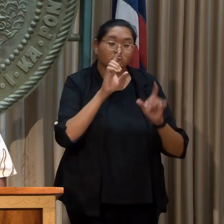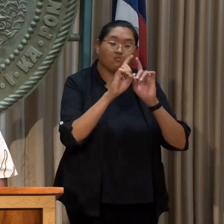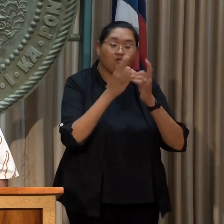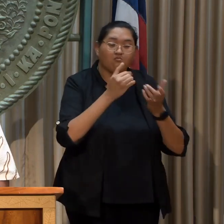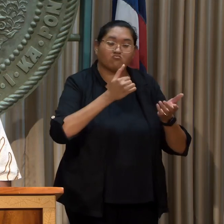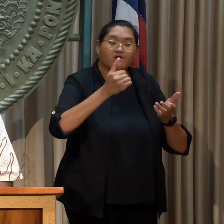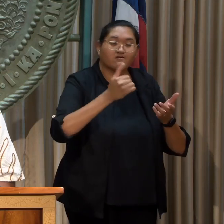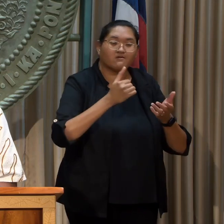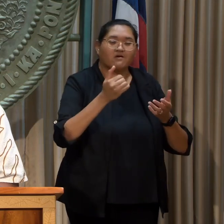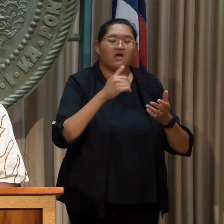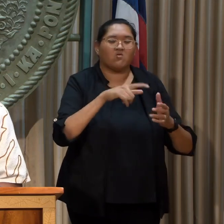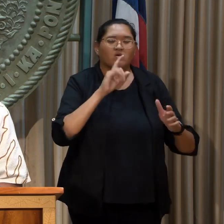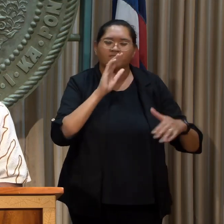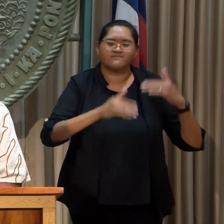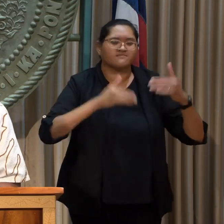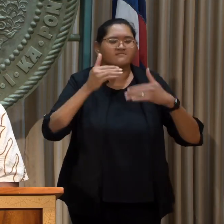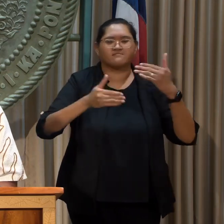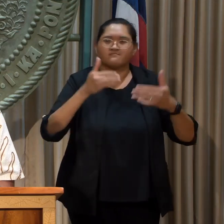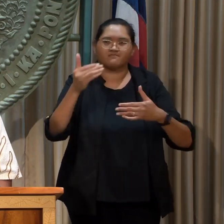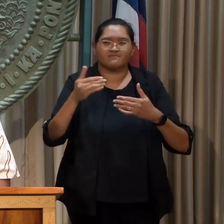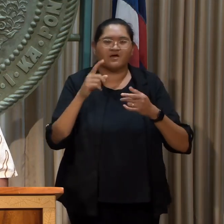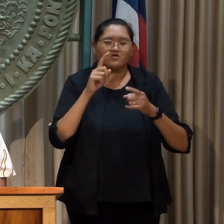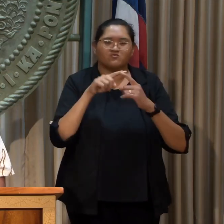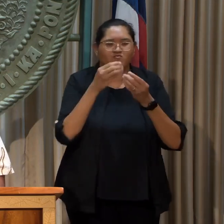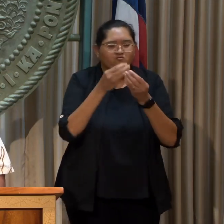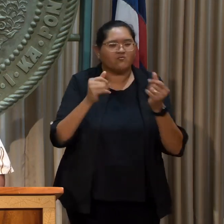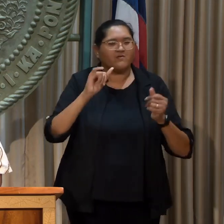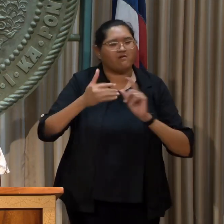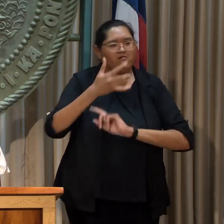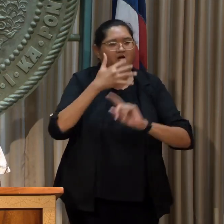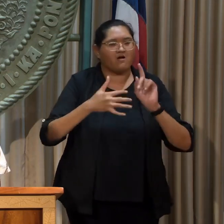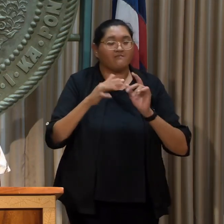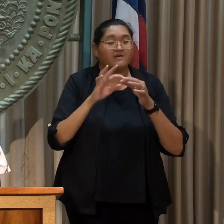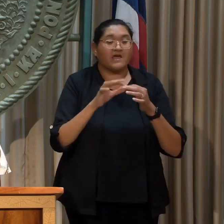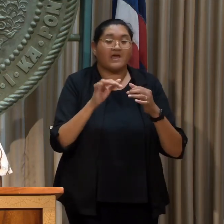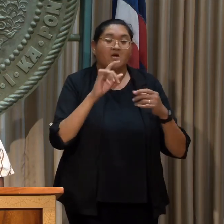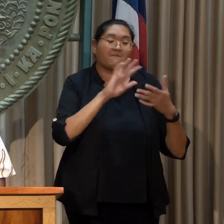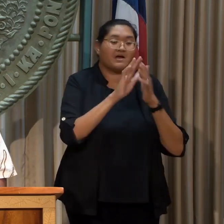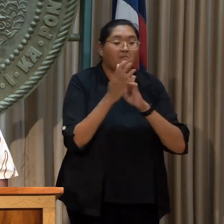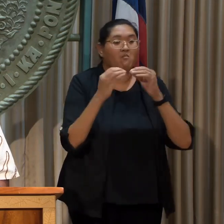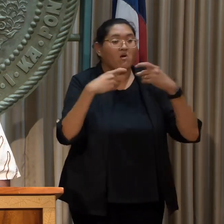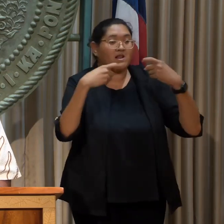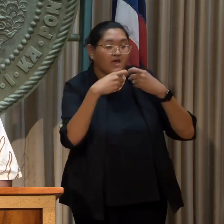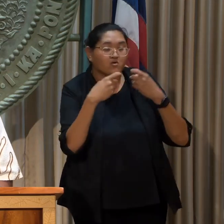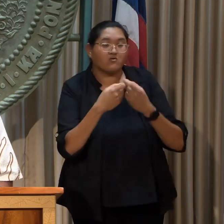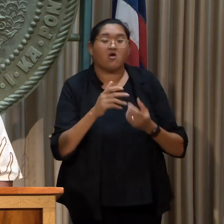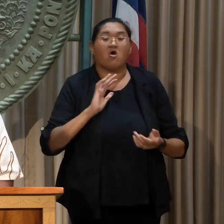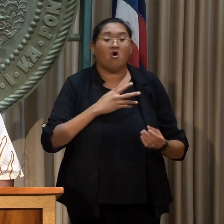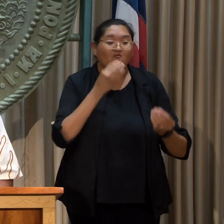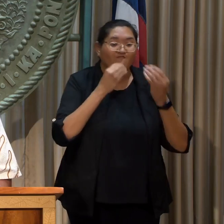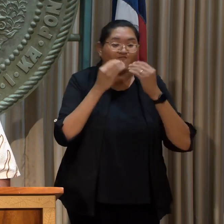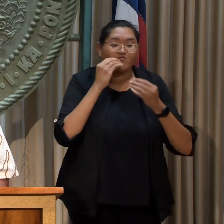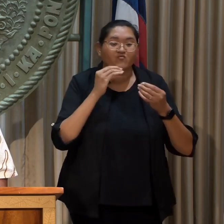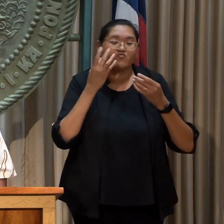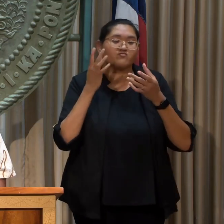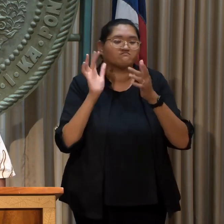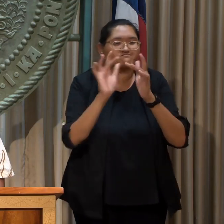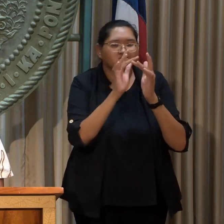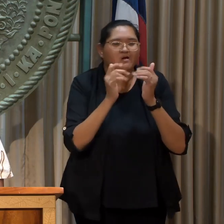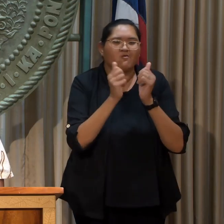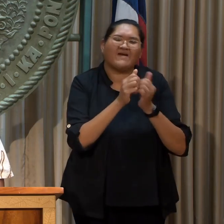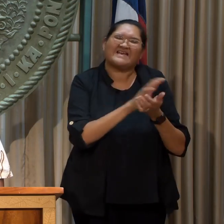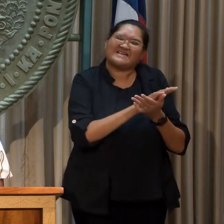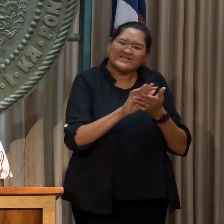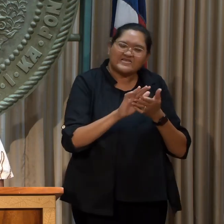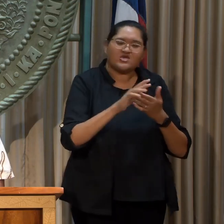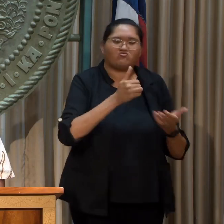on the fast track to advance key climate solutions, like electrifying and expanding our food network of clean transportation